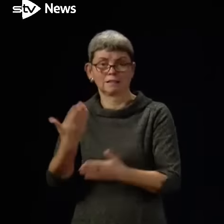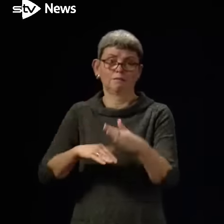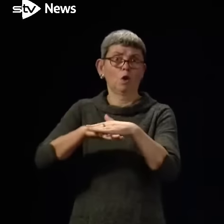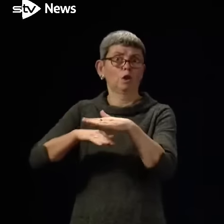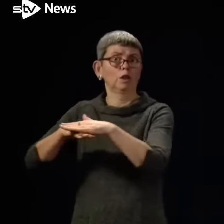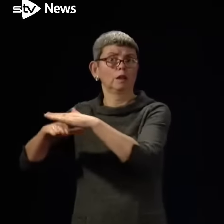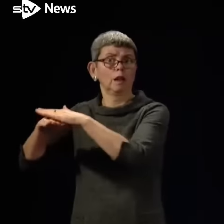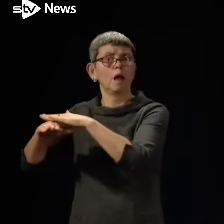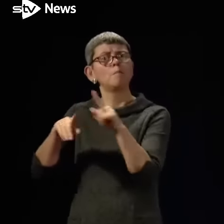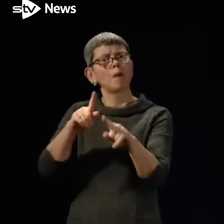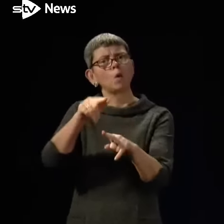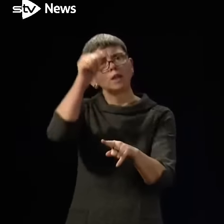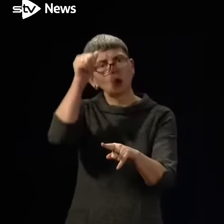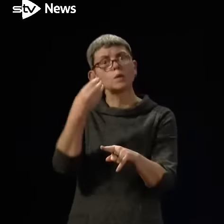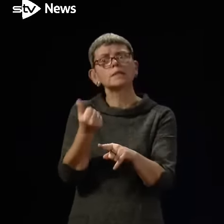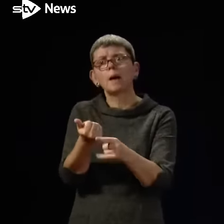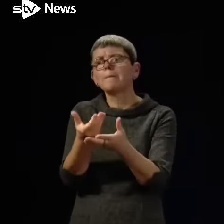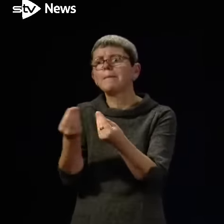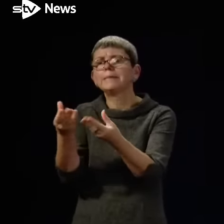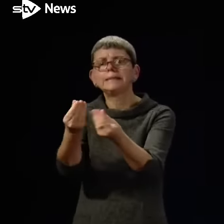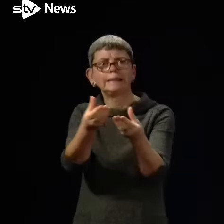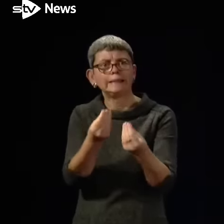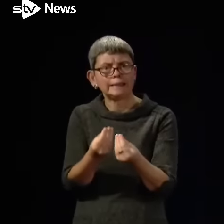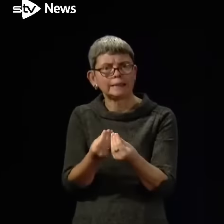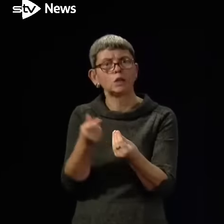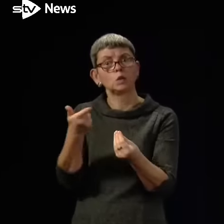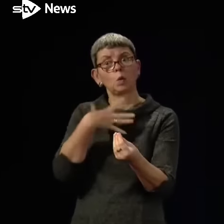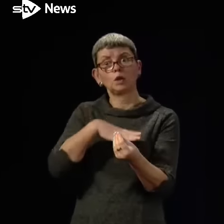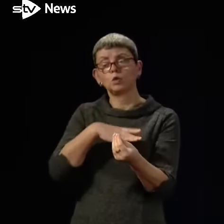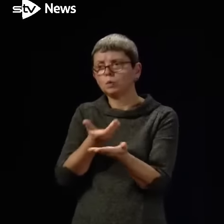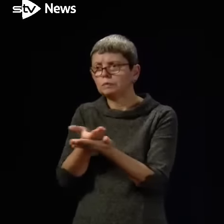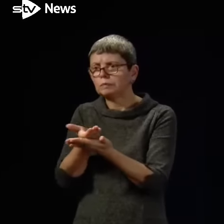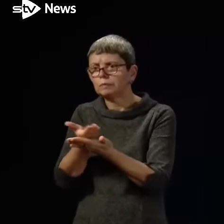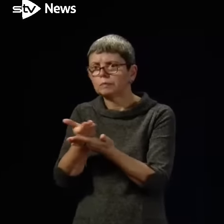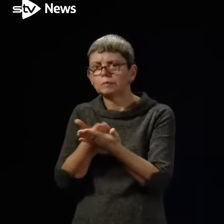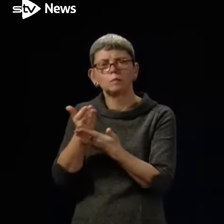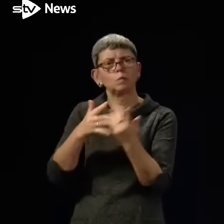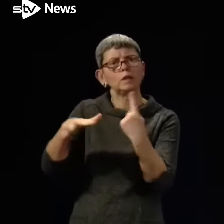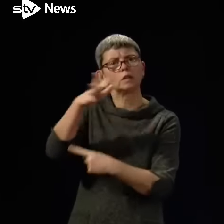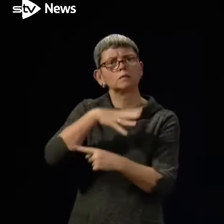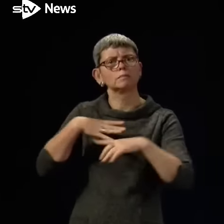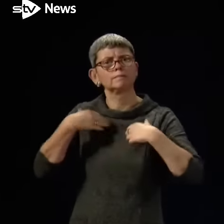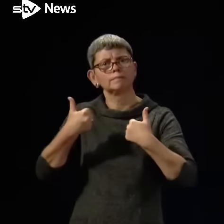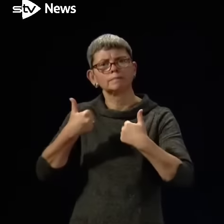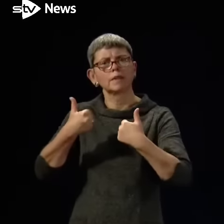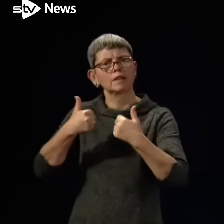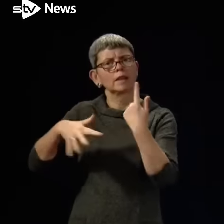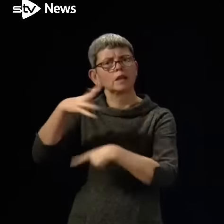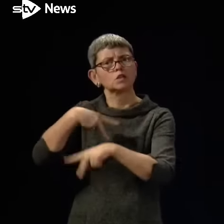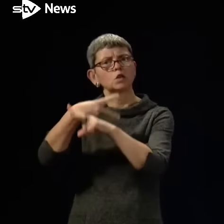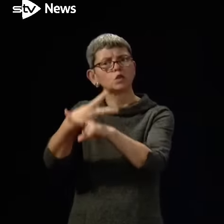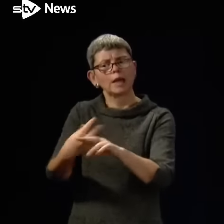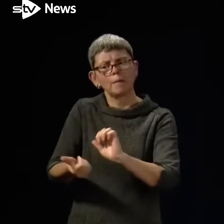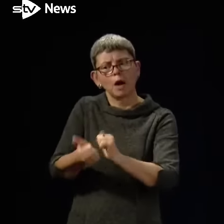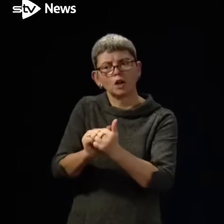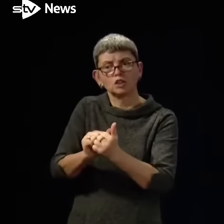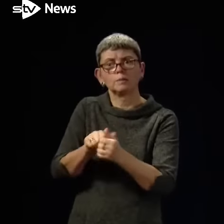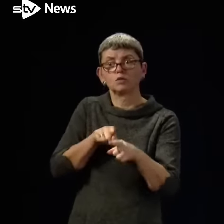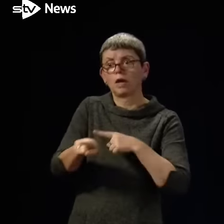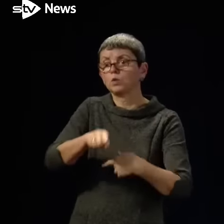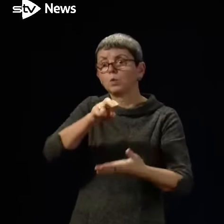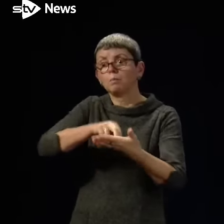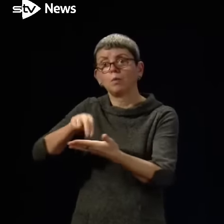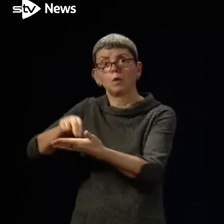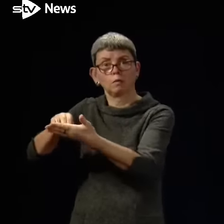capacity there. We know there is some spare capacity there. So we'll be working with health and social care partnerships to maximise that over the